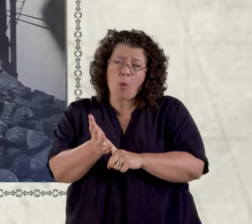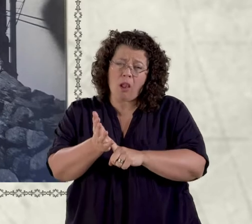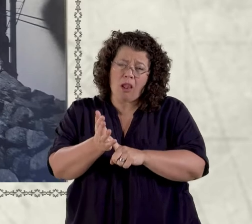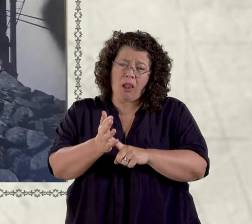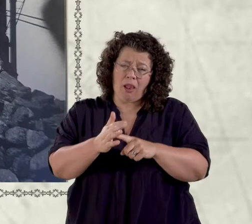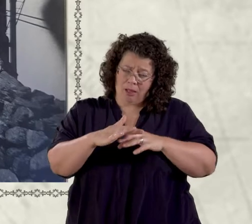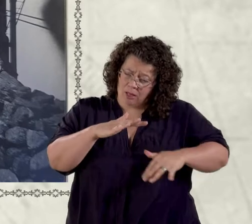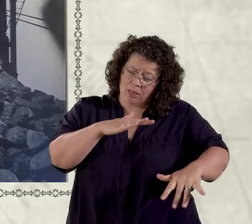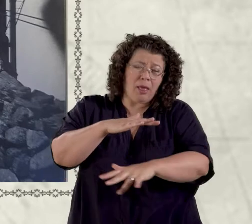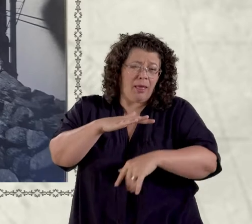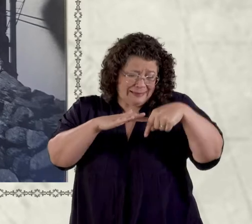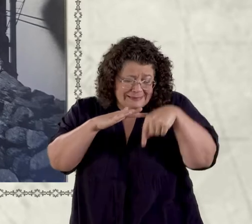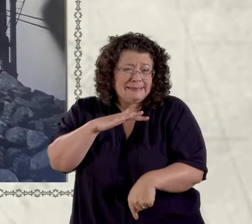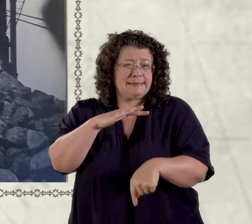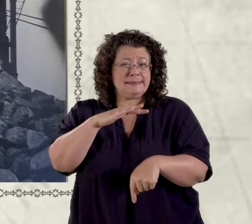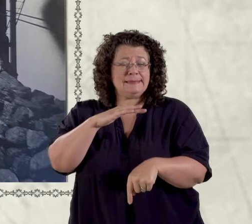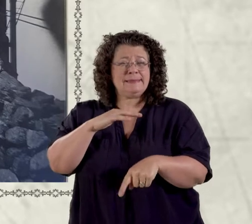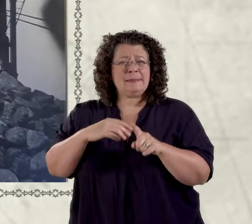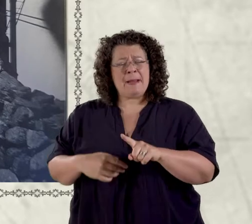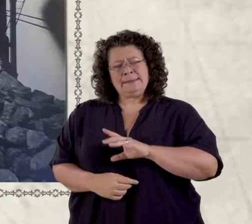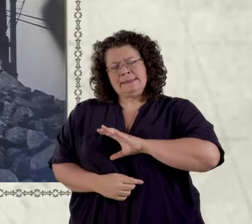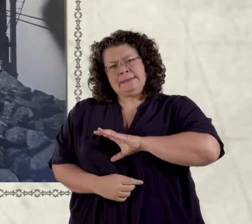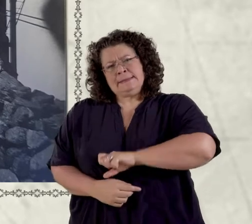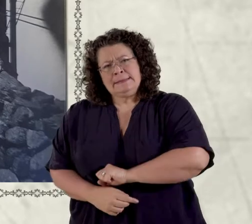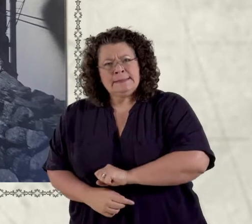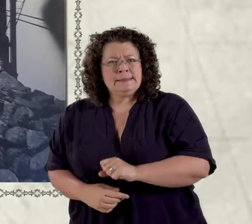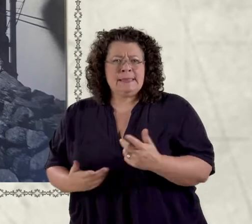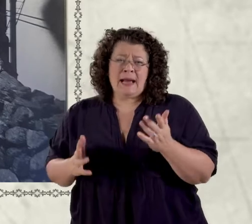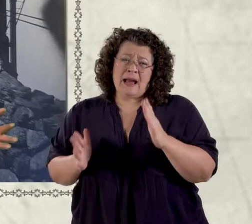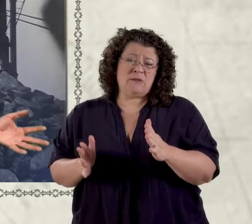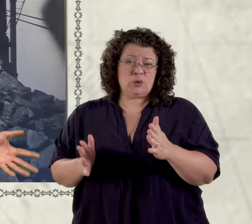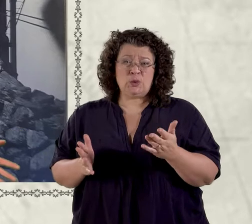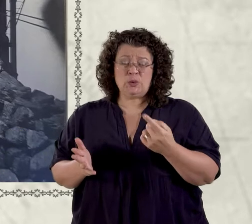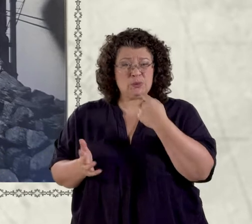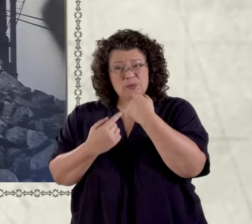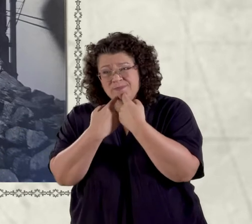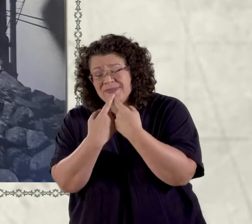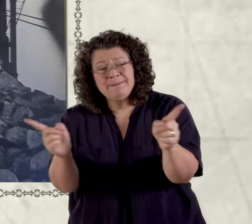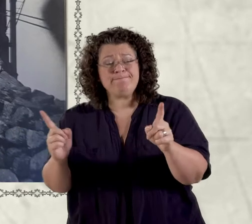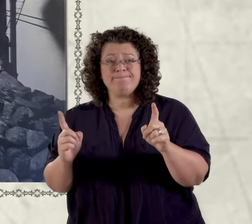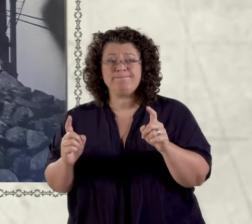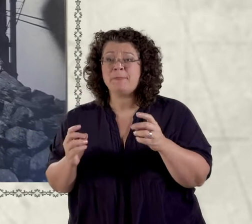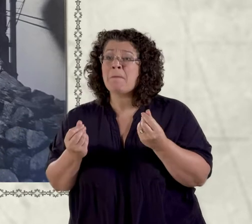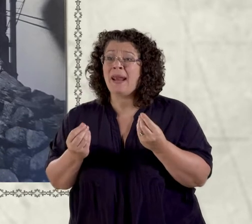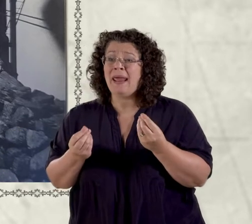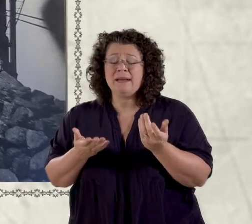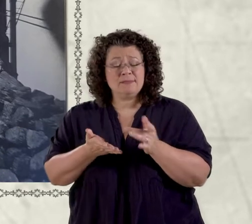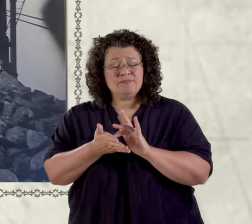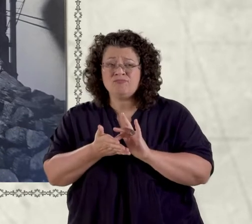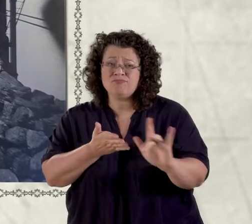is coal beneath our feet but with a heavy heart i have to tell you that i don't have any more money you will receive